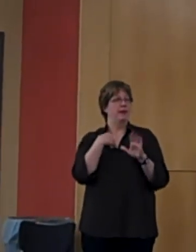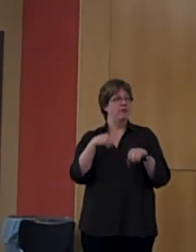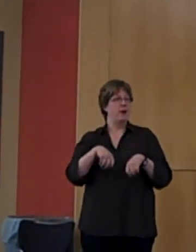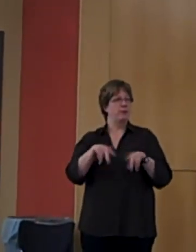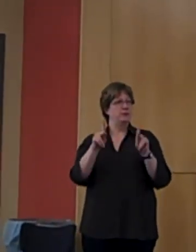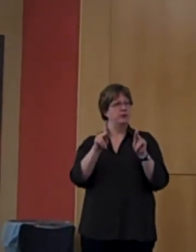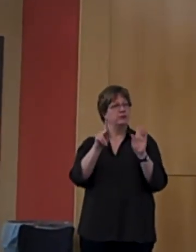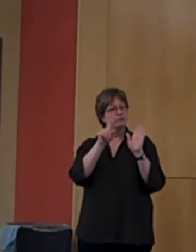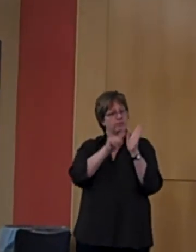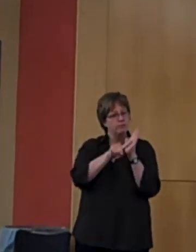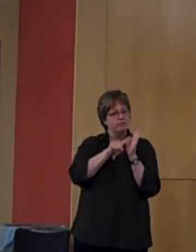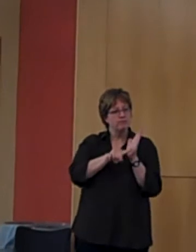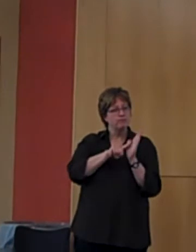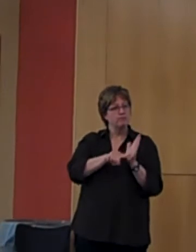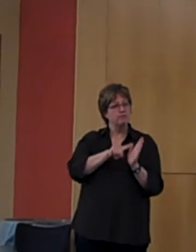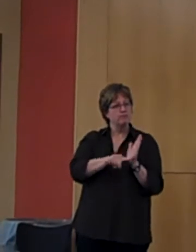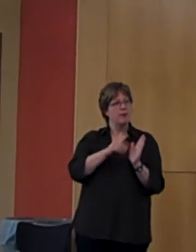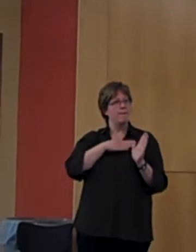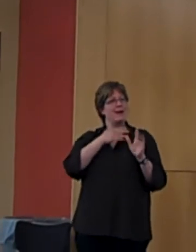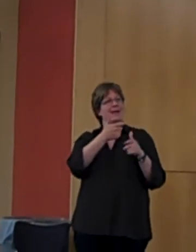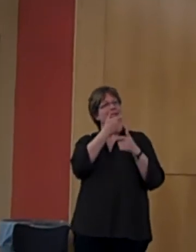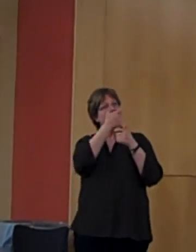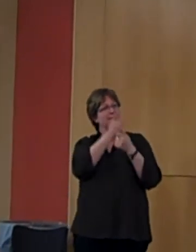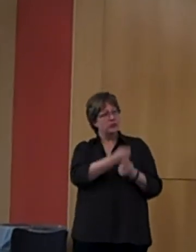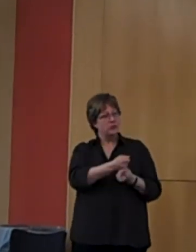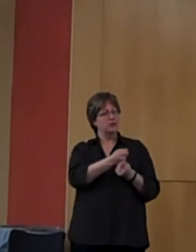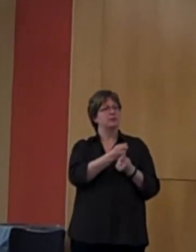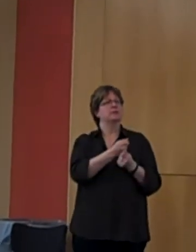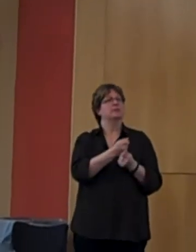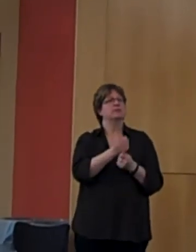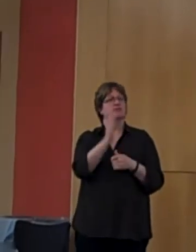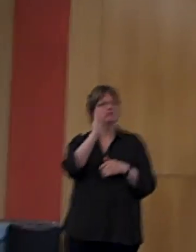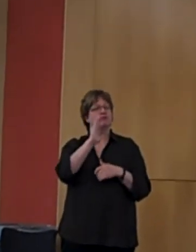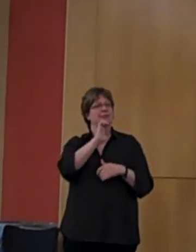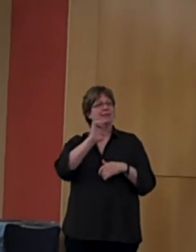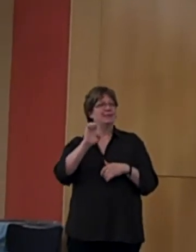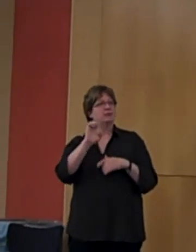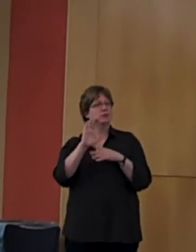investigate an interest I've always had in the ancient Eastern practice of meditation.